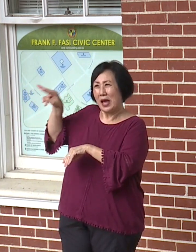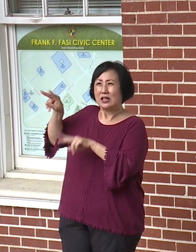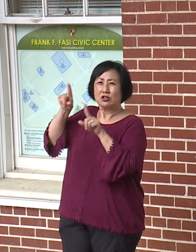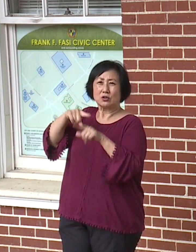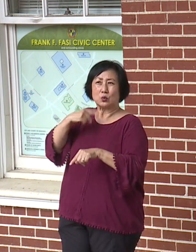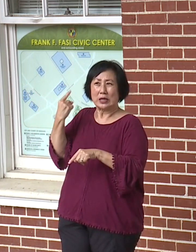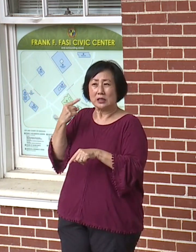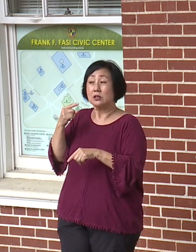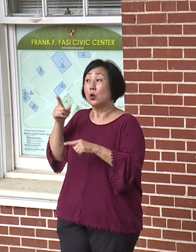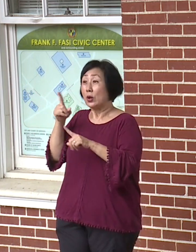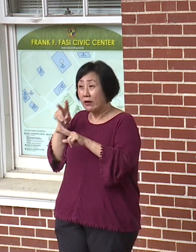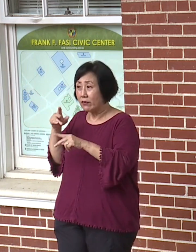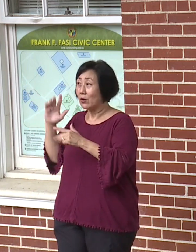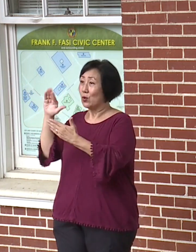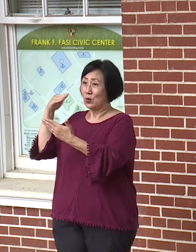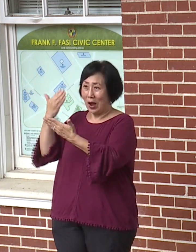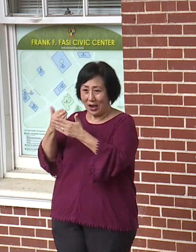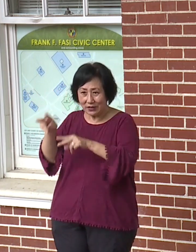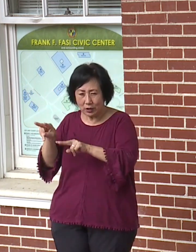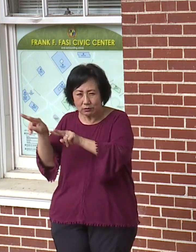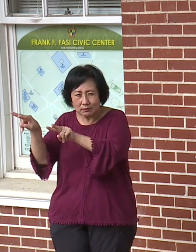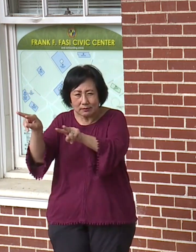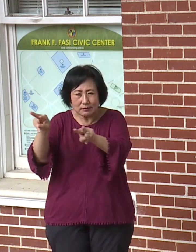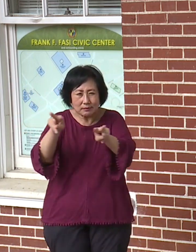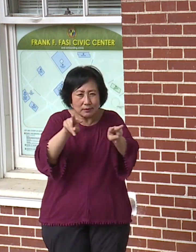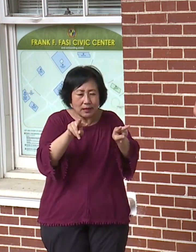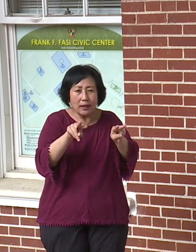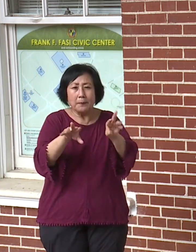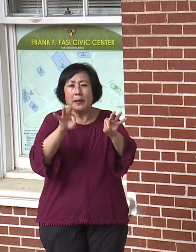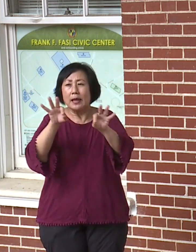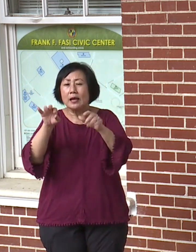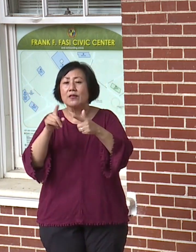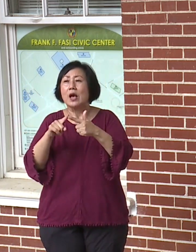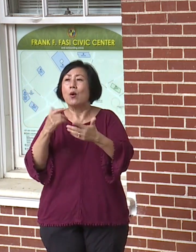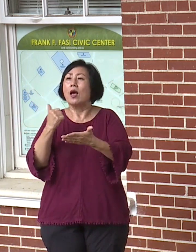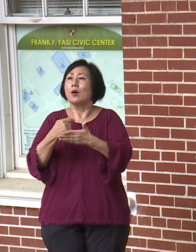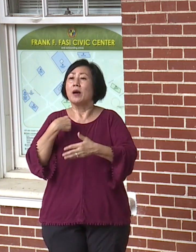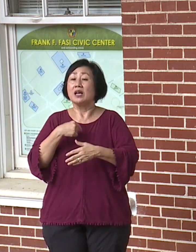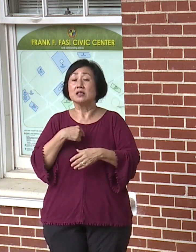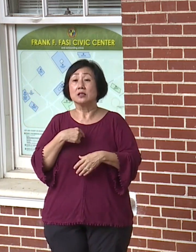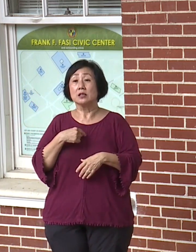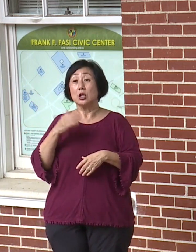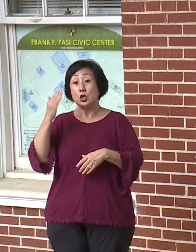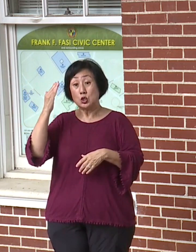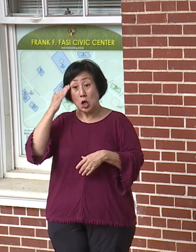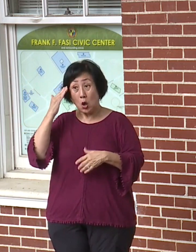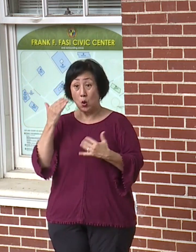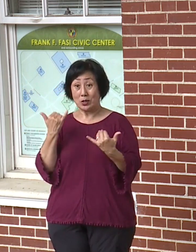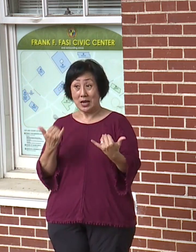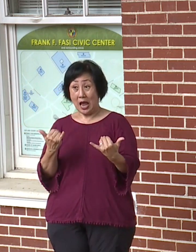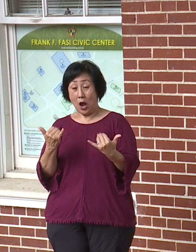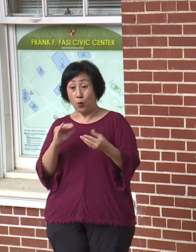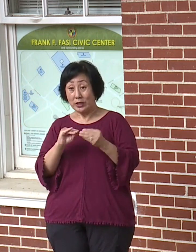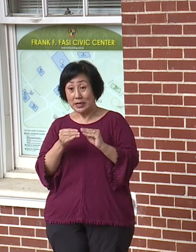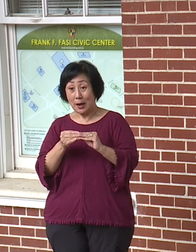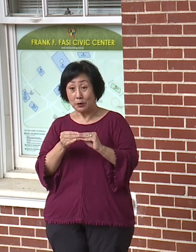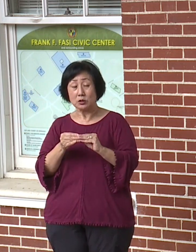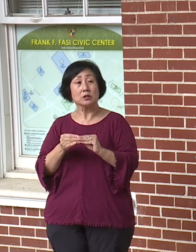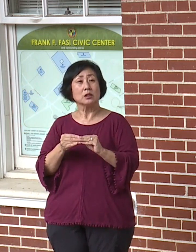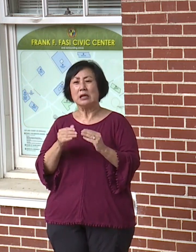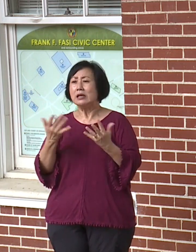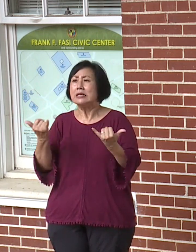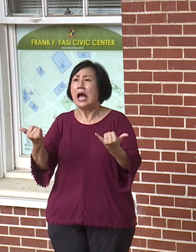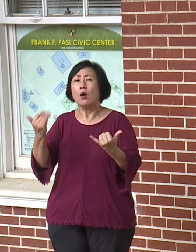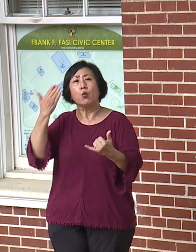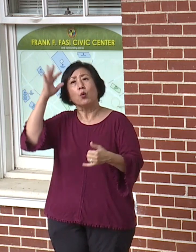testing will tell us about. And knowing what the risk is two or three months from now doesn't help us. We need to